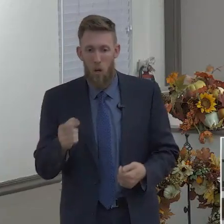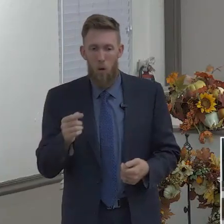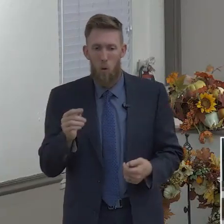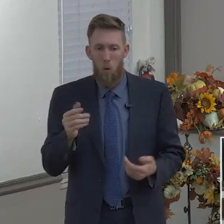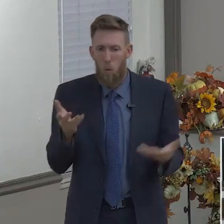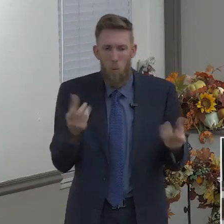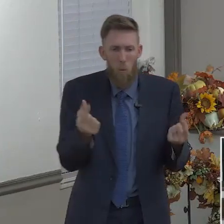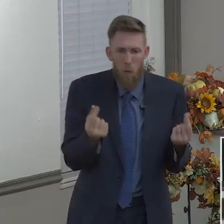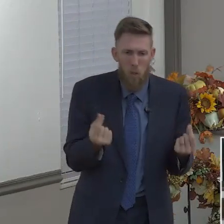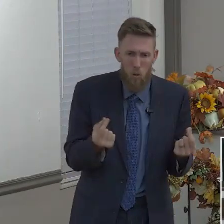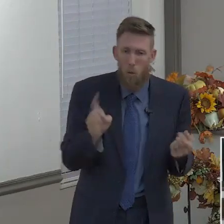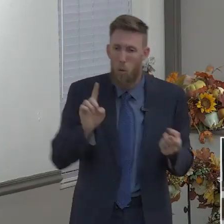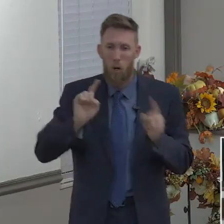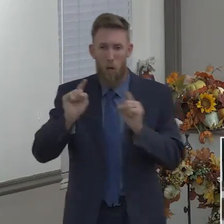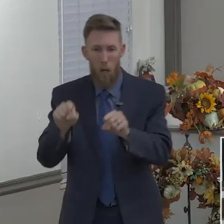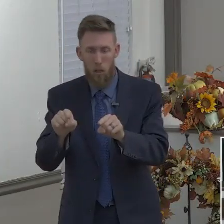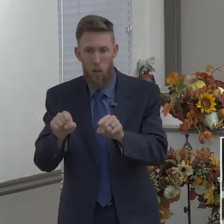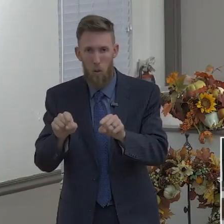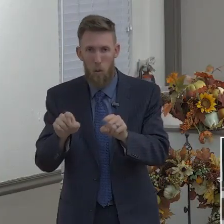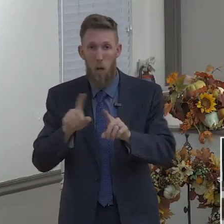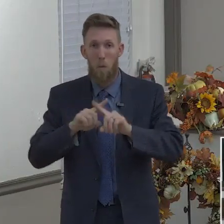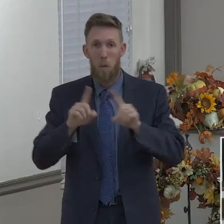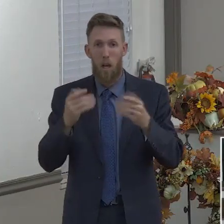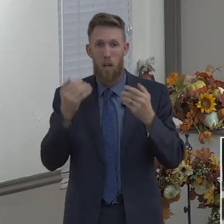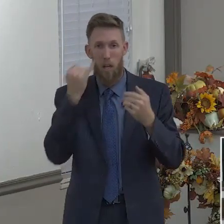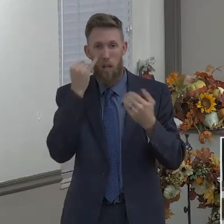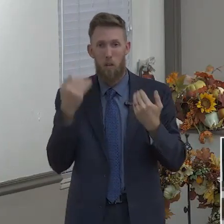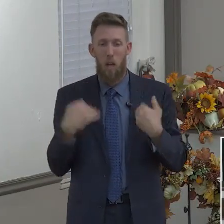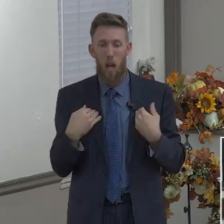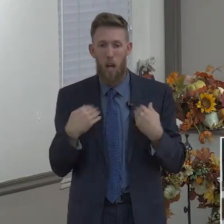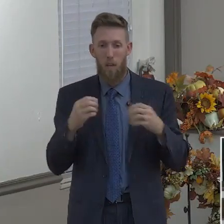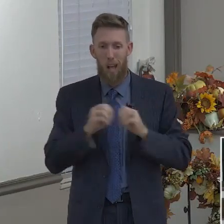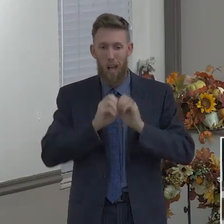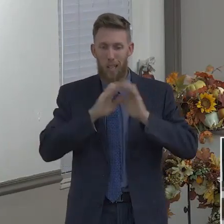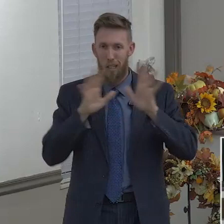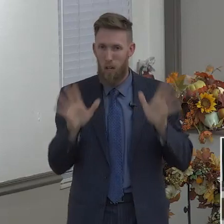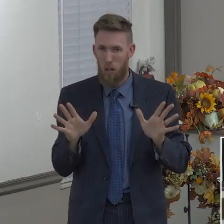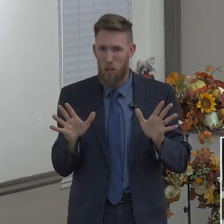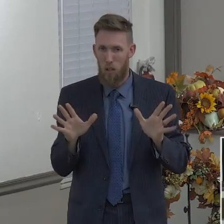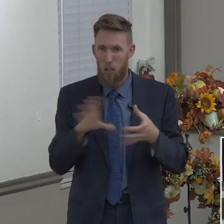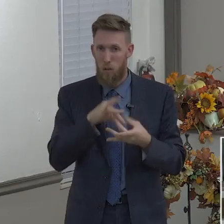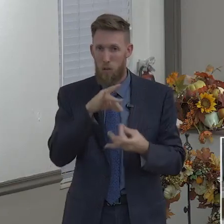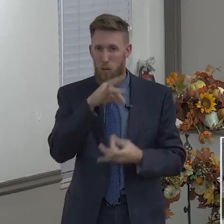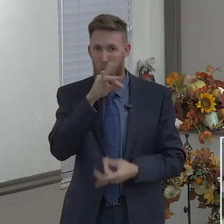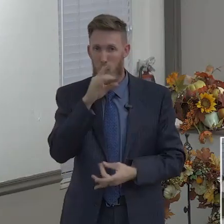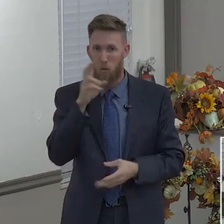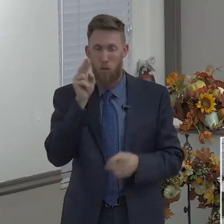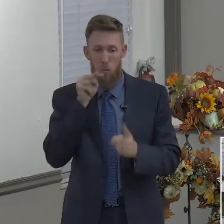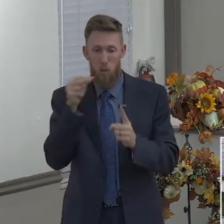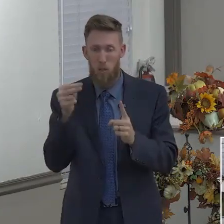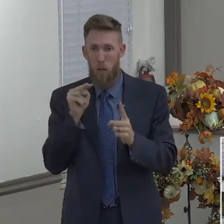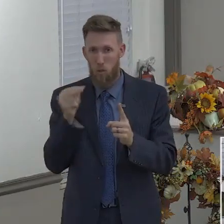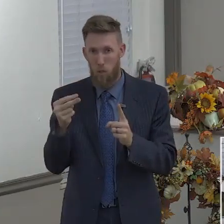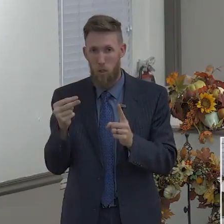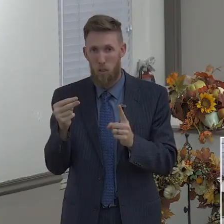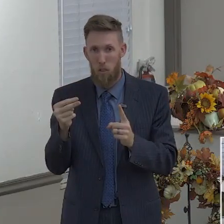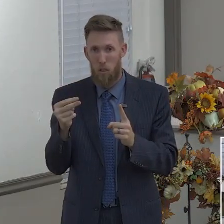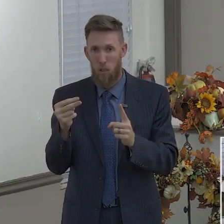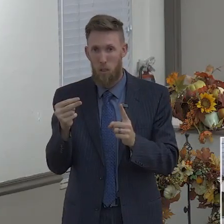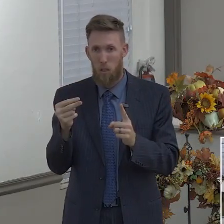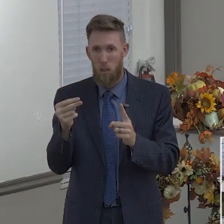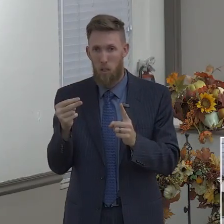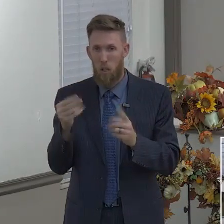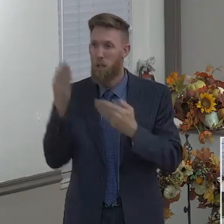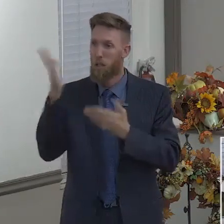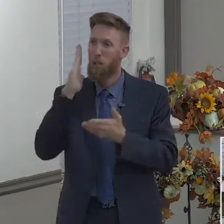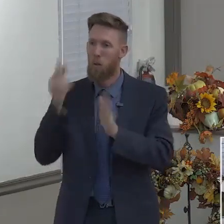But if you have a clarity, a spiritual perception, God is what God wants for me. I know this. This is